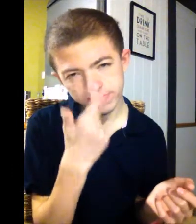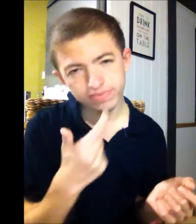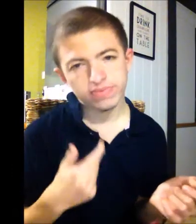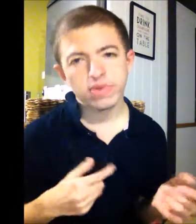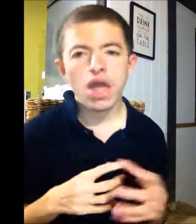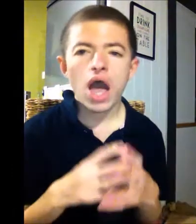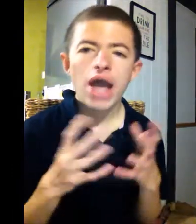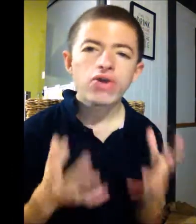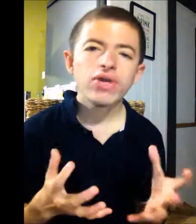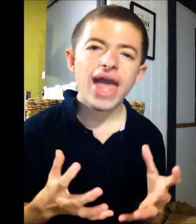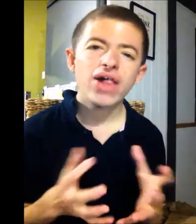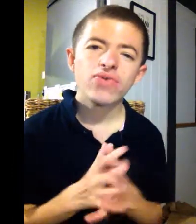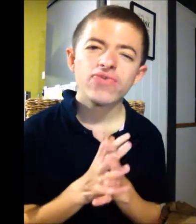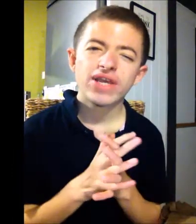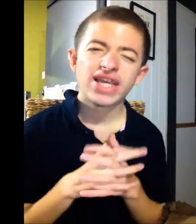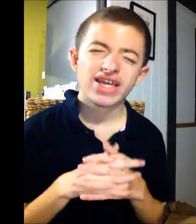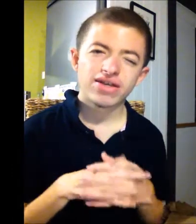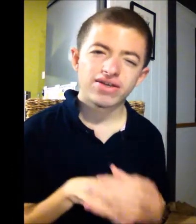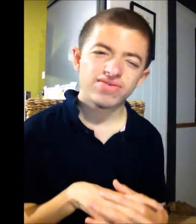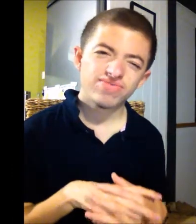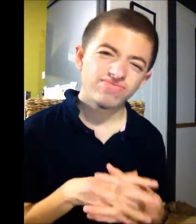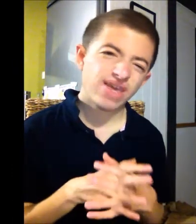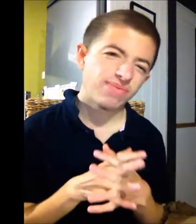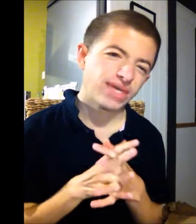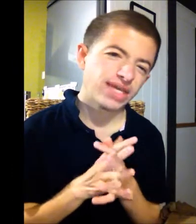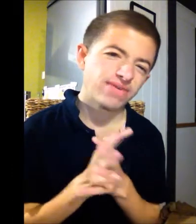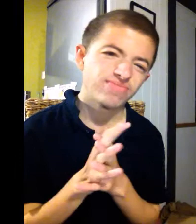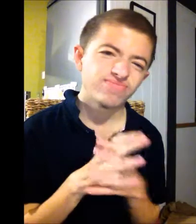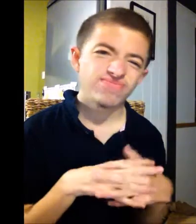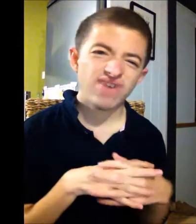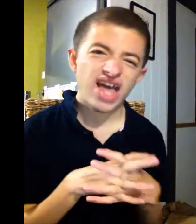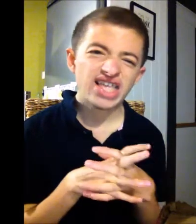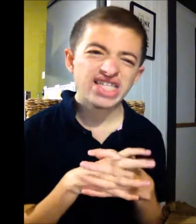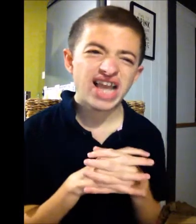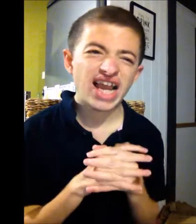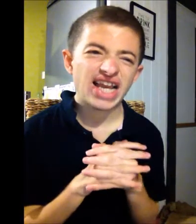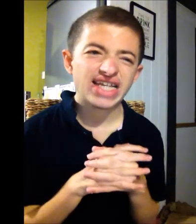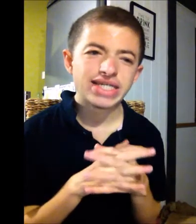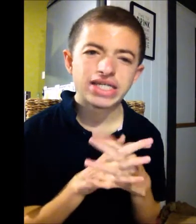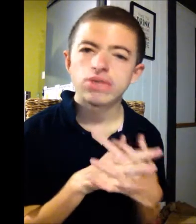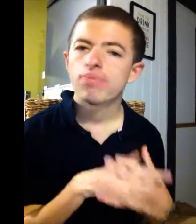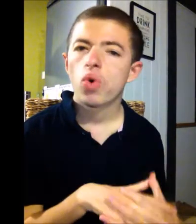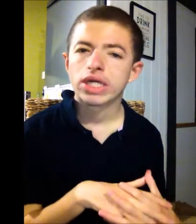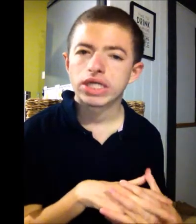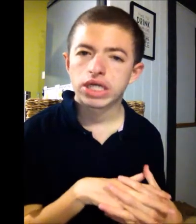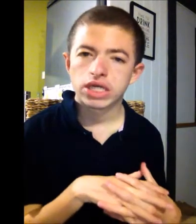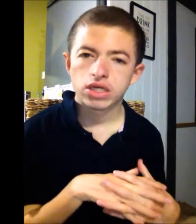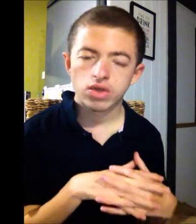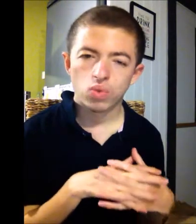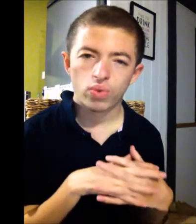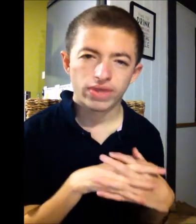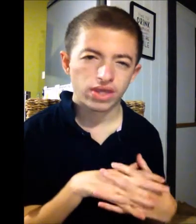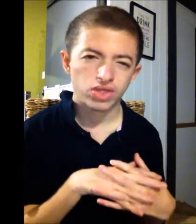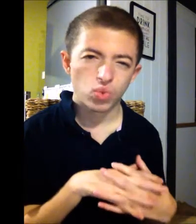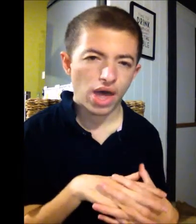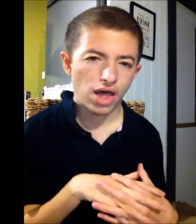I couldn't help feeling maybe slightly disappointed with it as well.